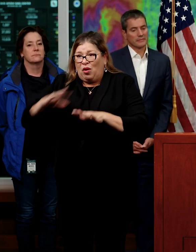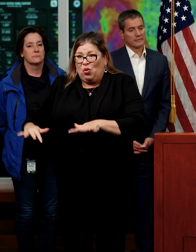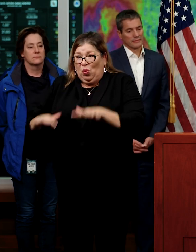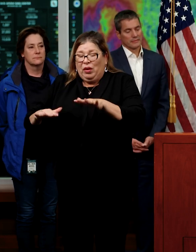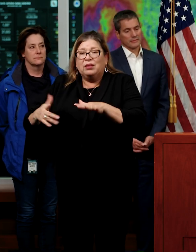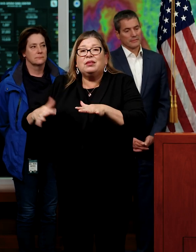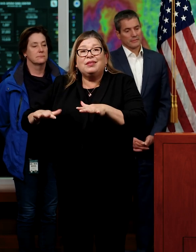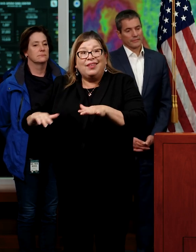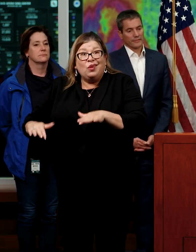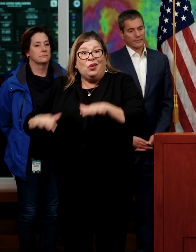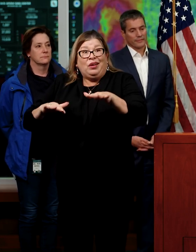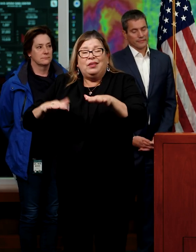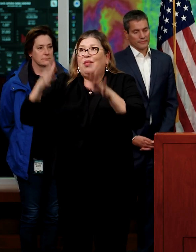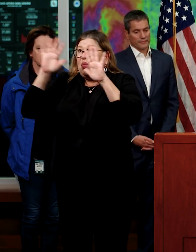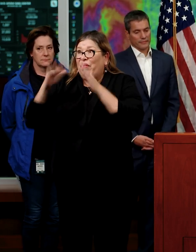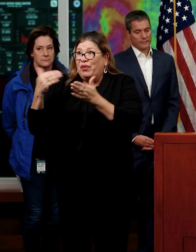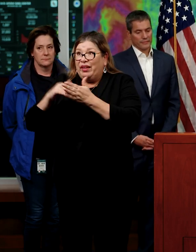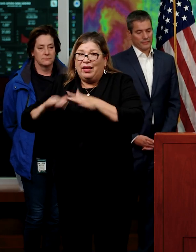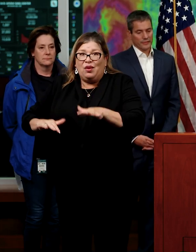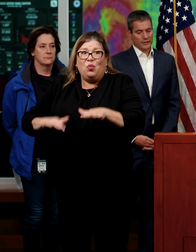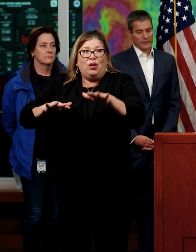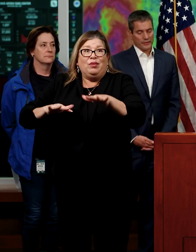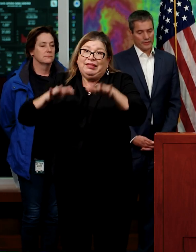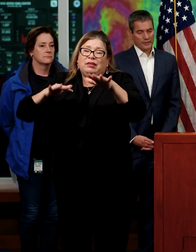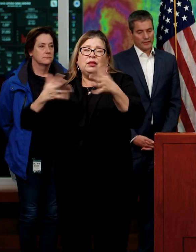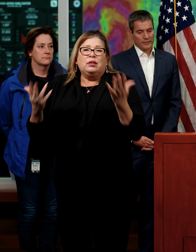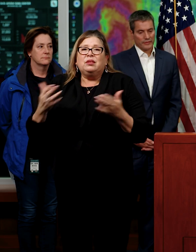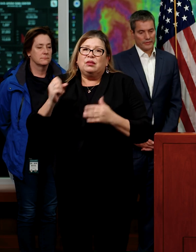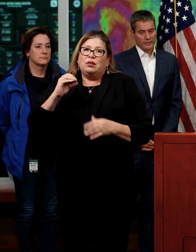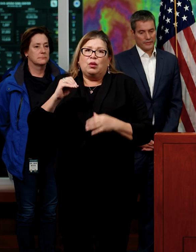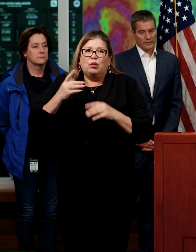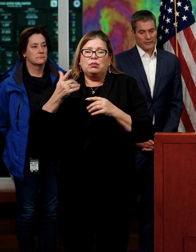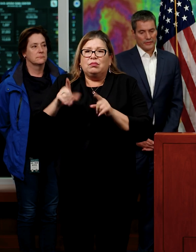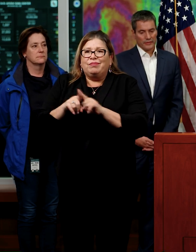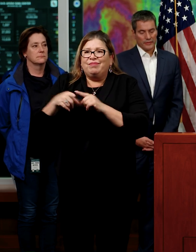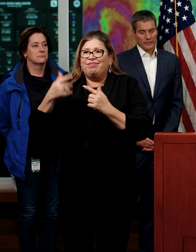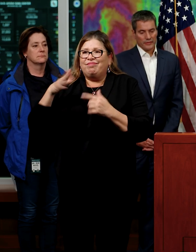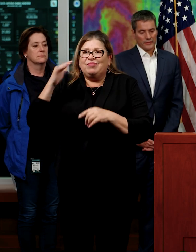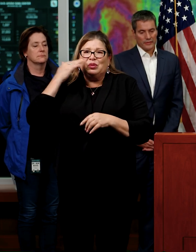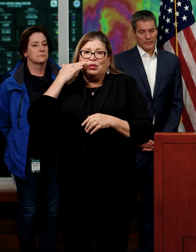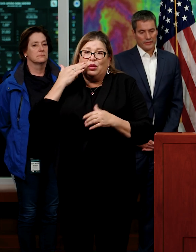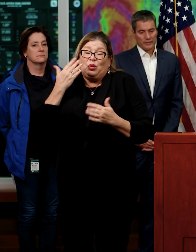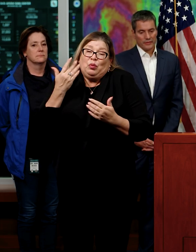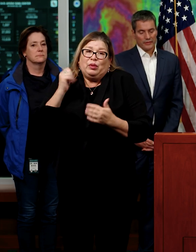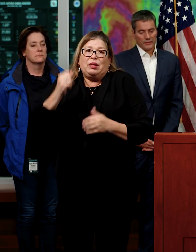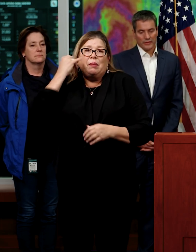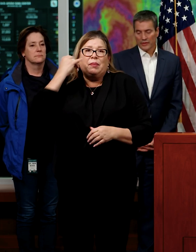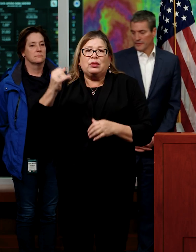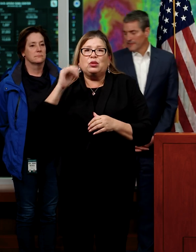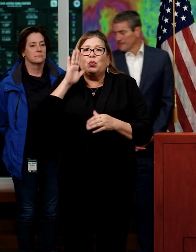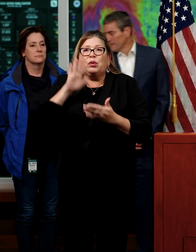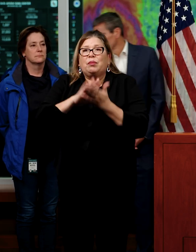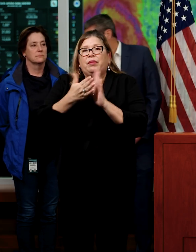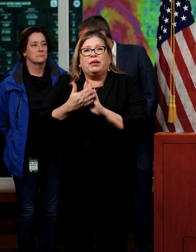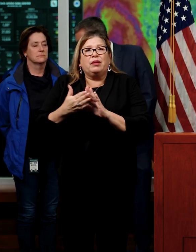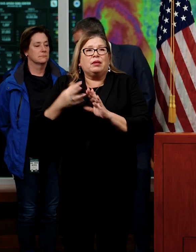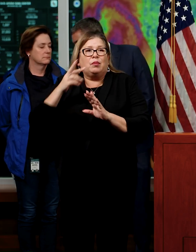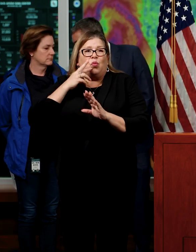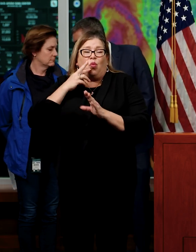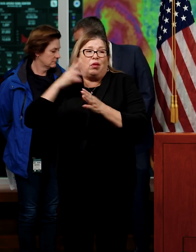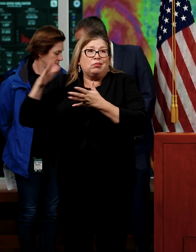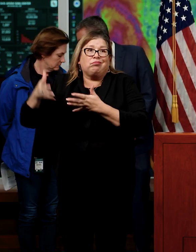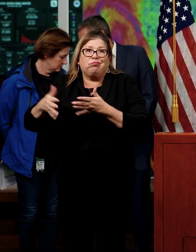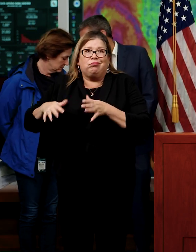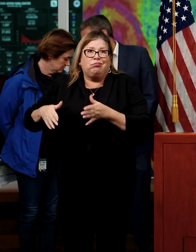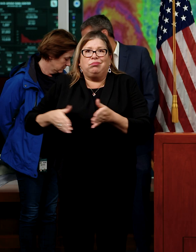And the next storm comes, and we're just at that much higher rate. So it doesn't take much as you consecutively get the water through the same areas.